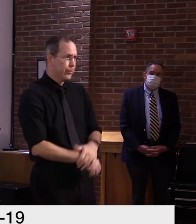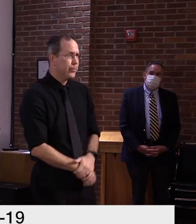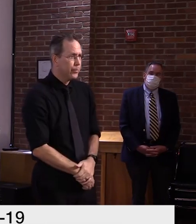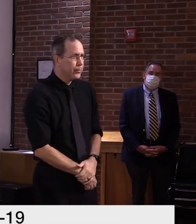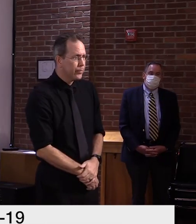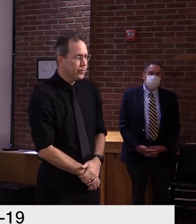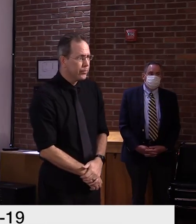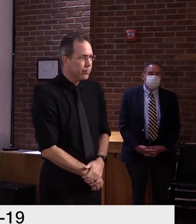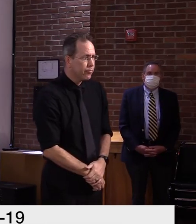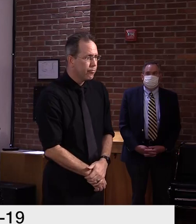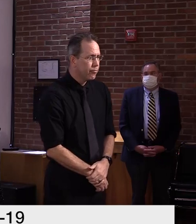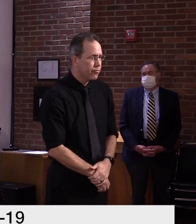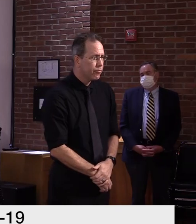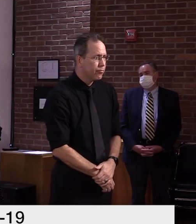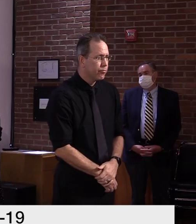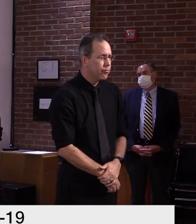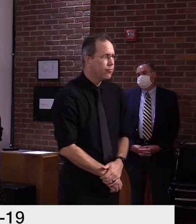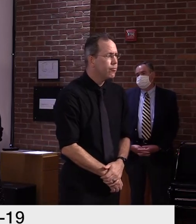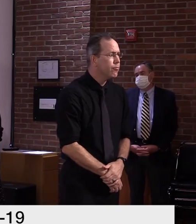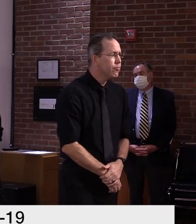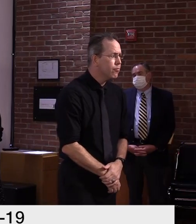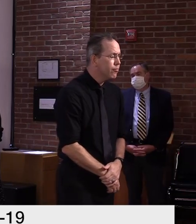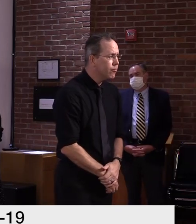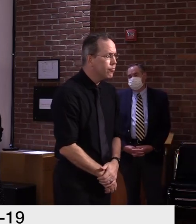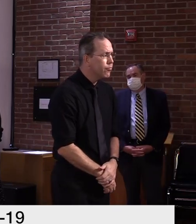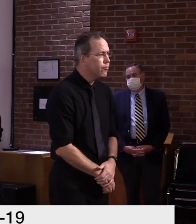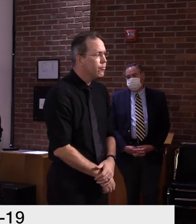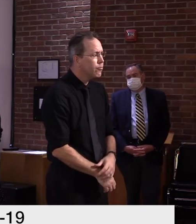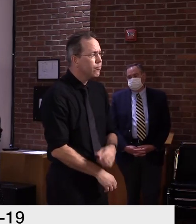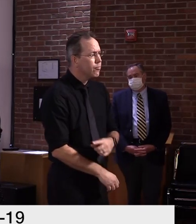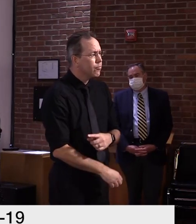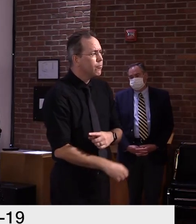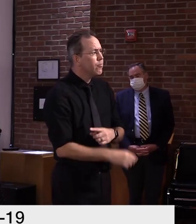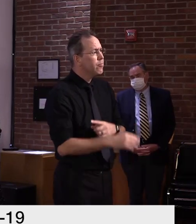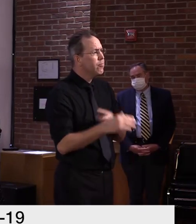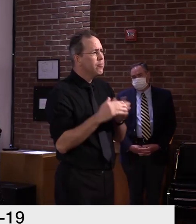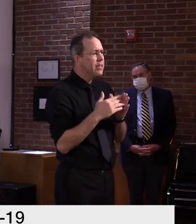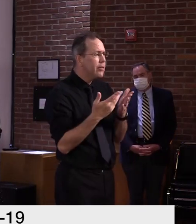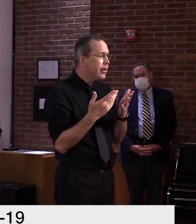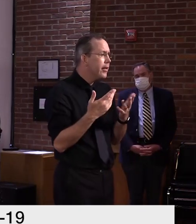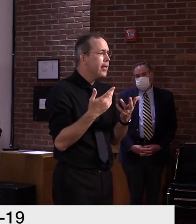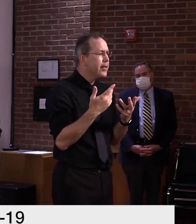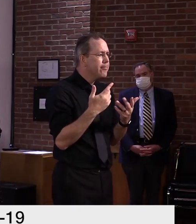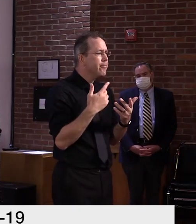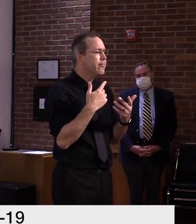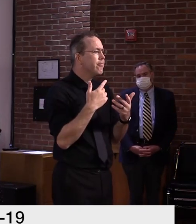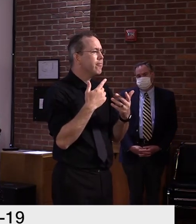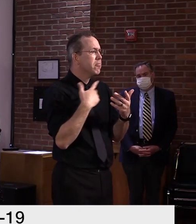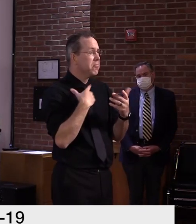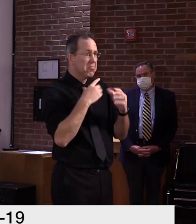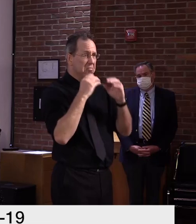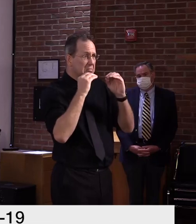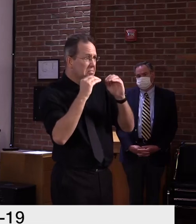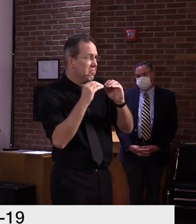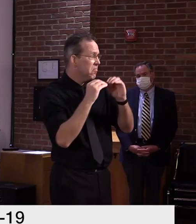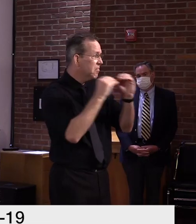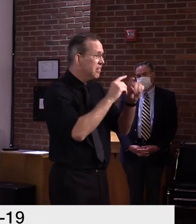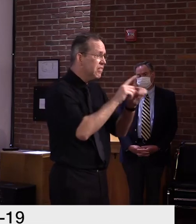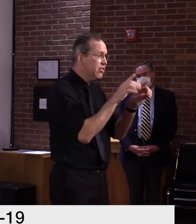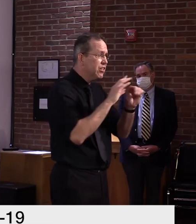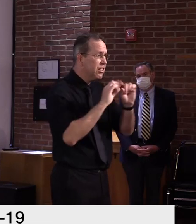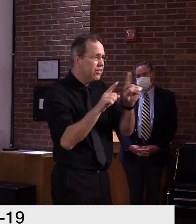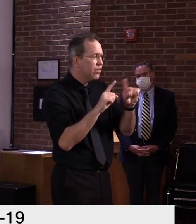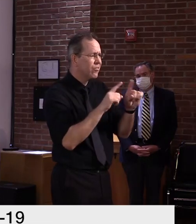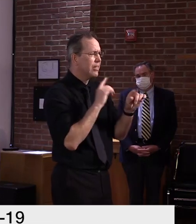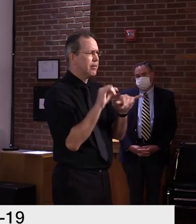not modified or changed, whether it was a PCR positive or an antigen positive. We still do the things we need